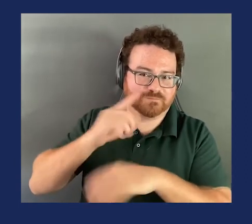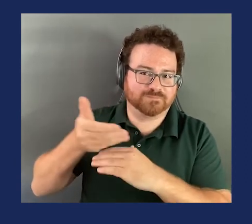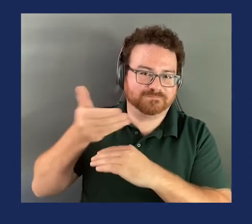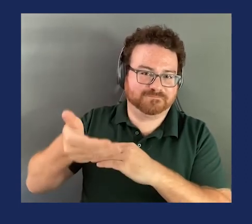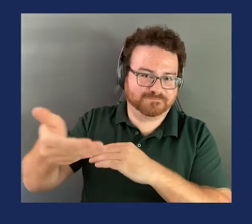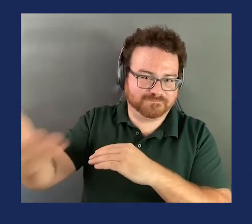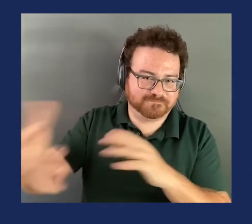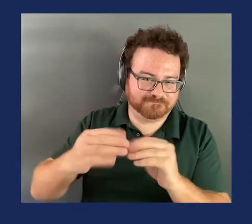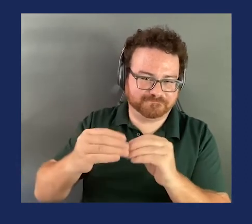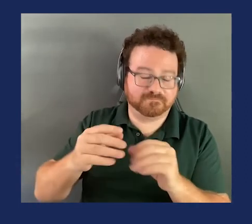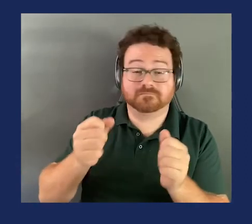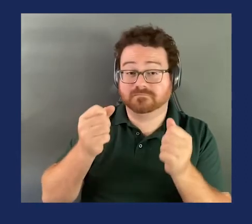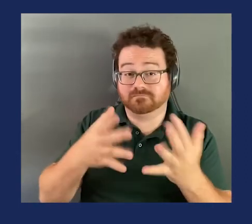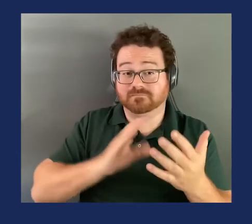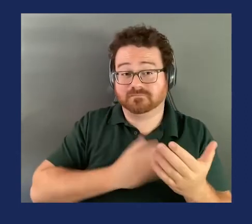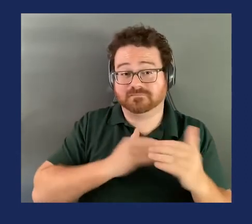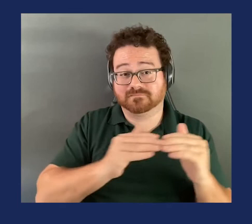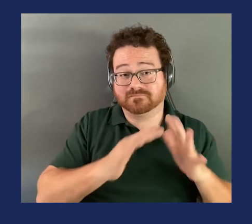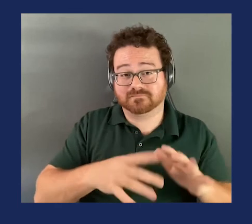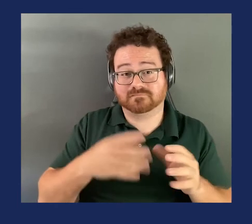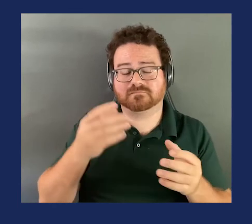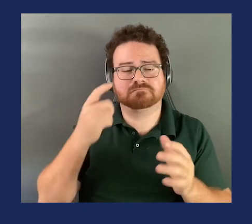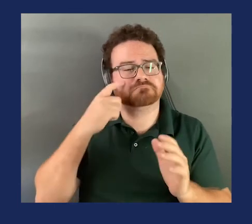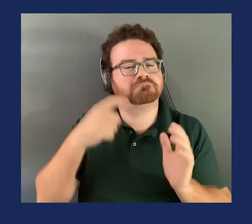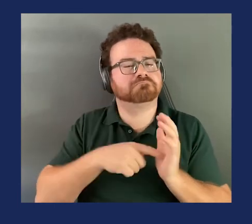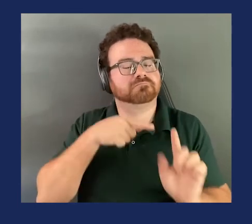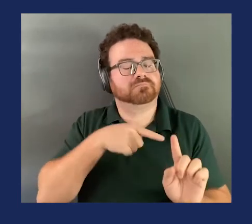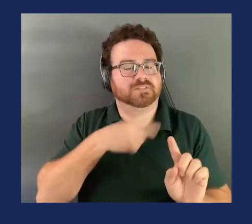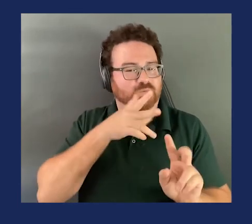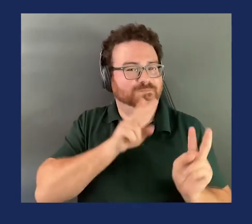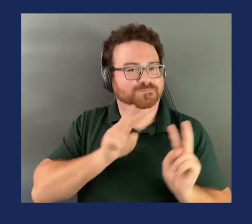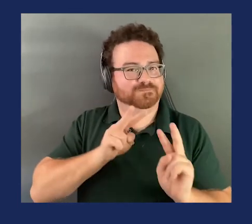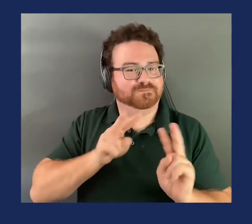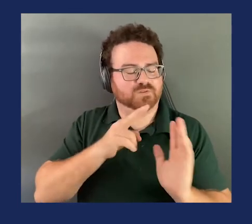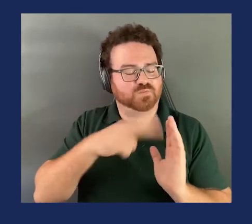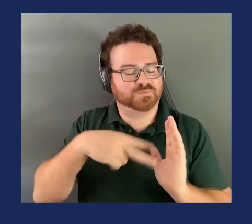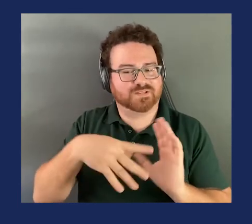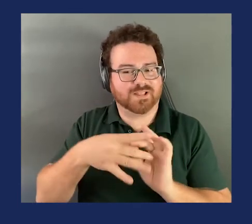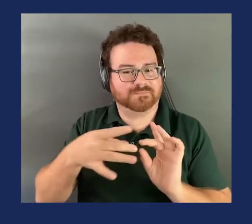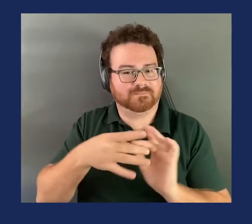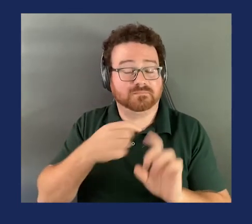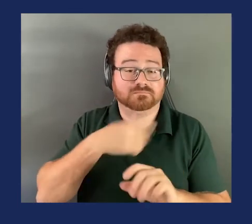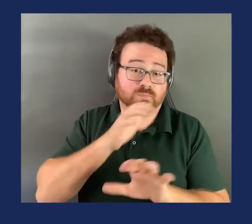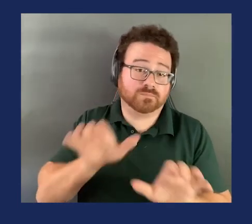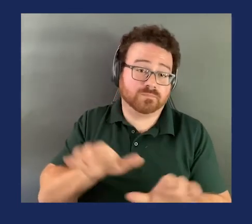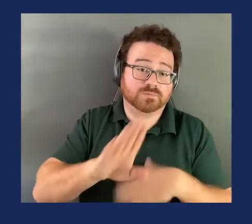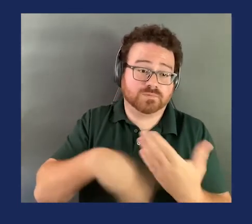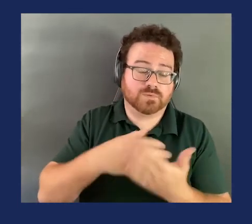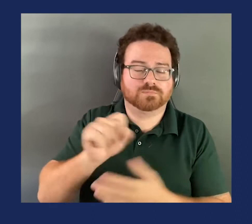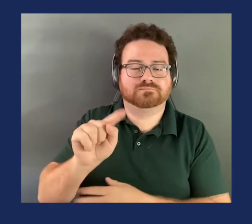colleagues have noted, look forward to reading the comments and I encourage all stakeholders to participate.